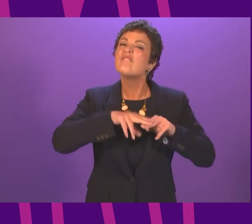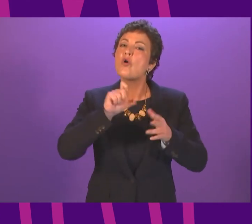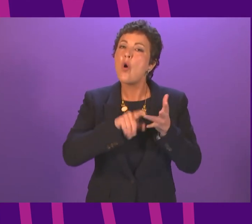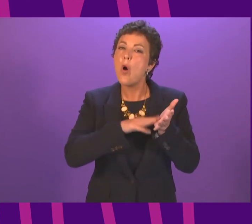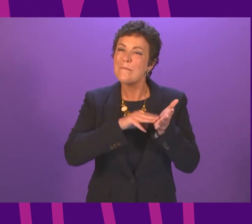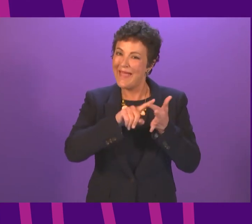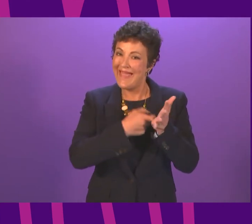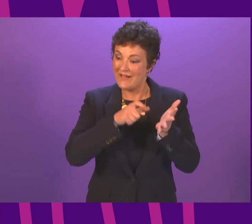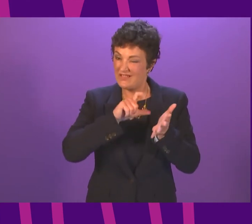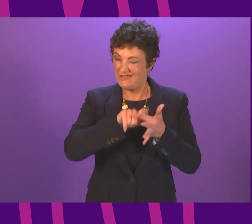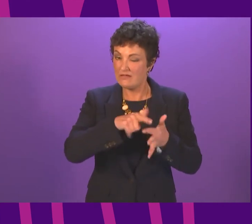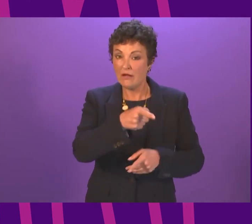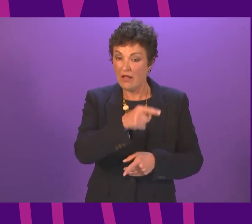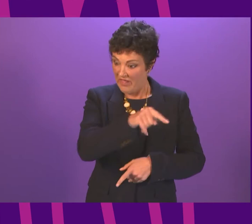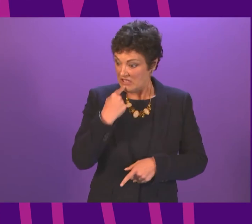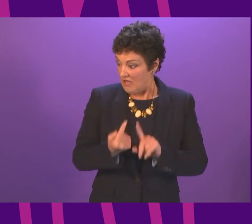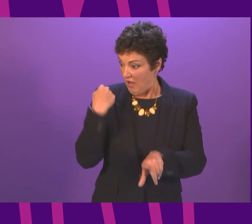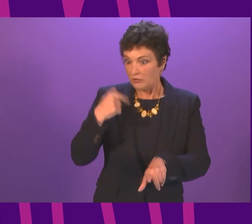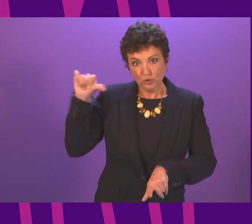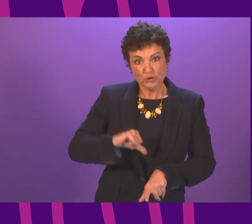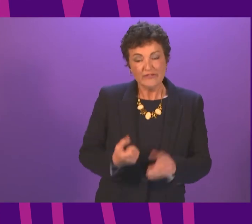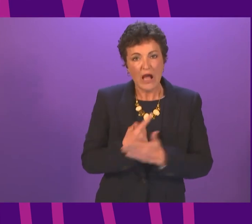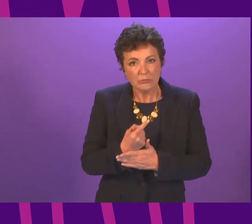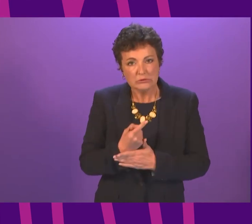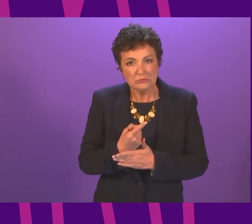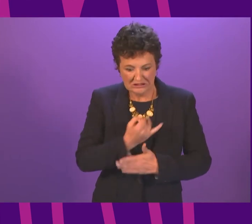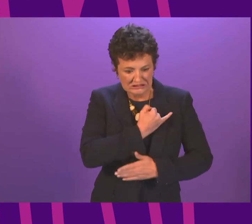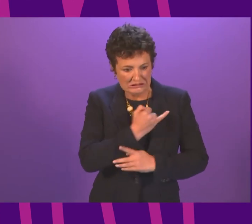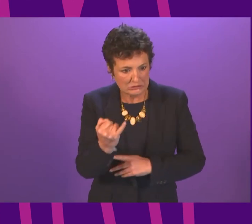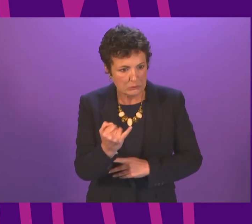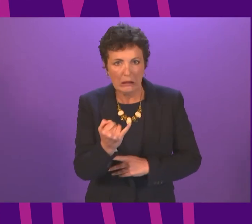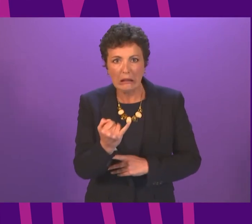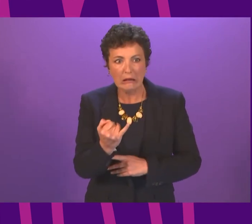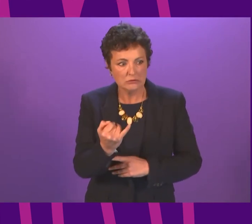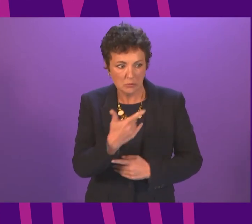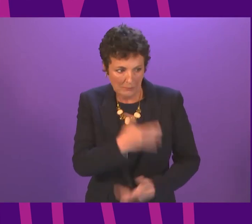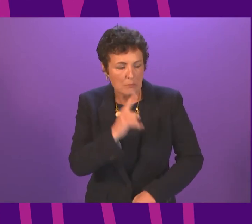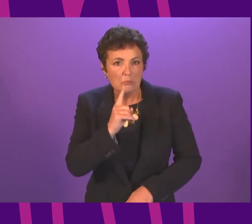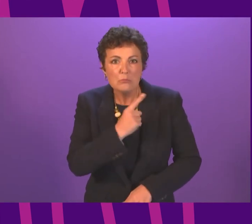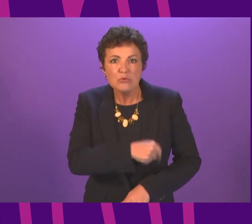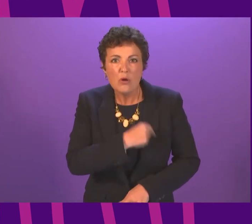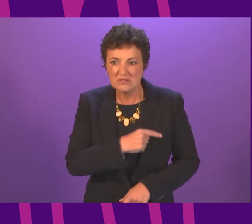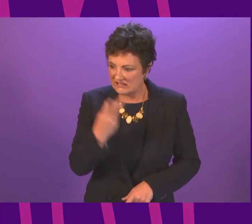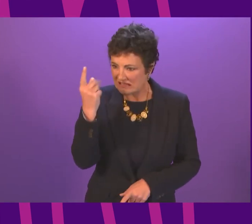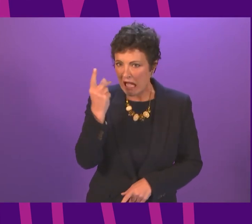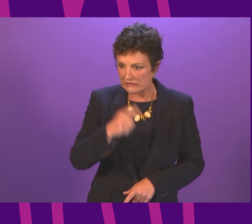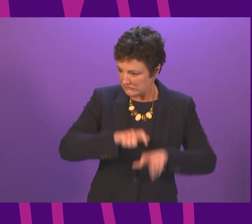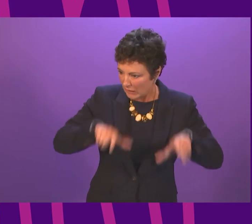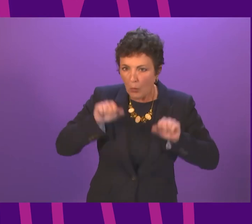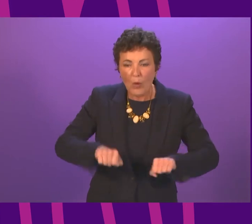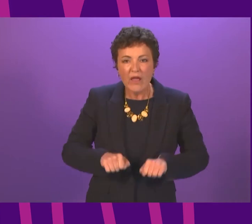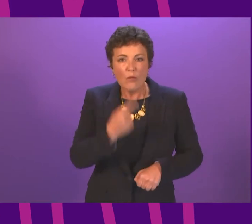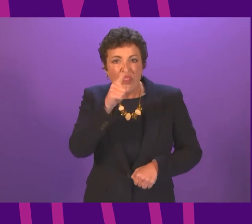necessary, but it has not happened. Six weeks after it was promised, taxi drivers are still waiting on the second £1,500 payment.